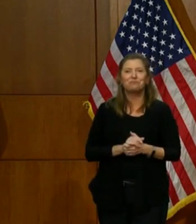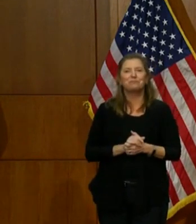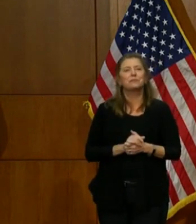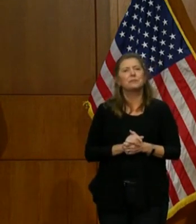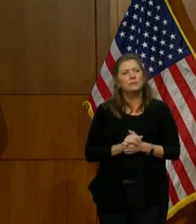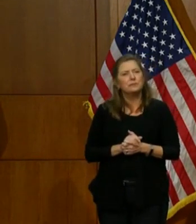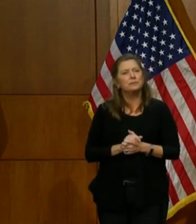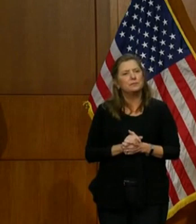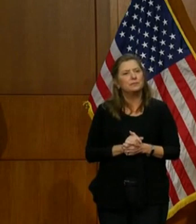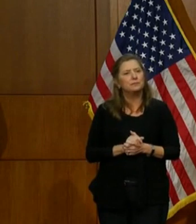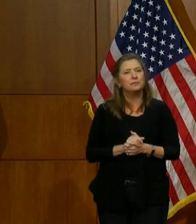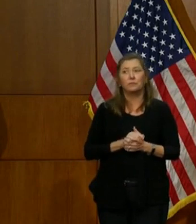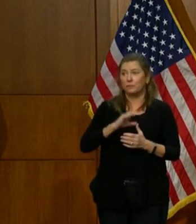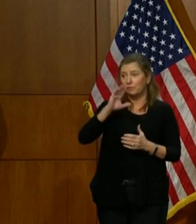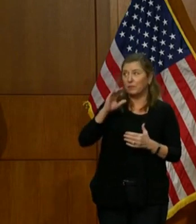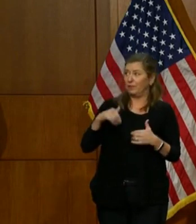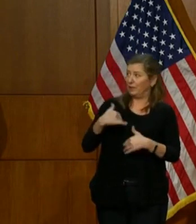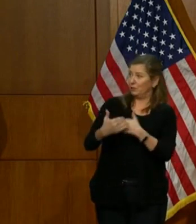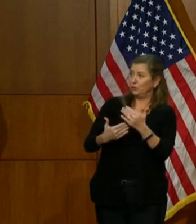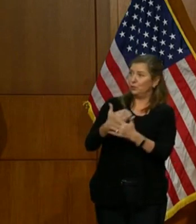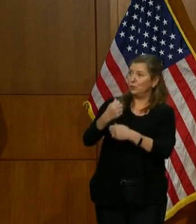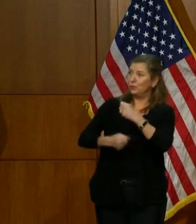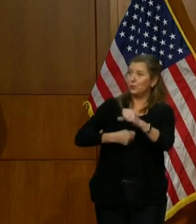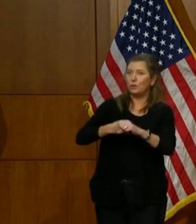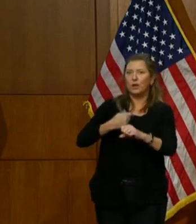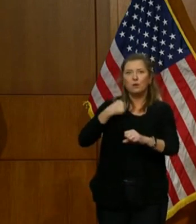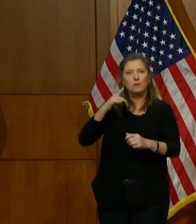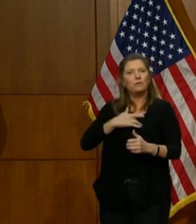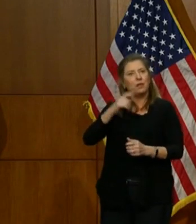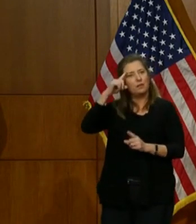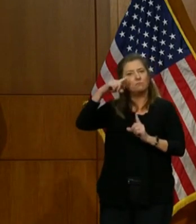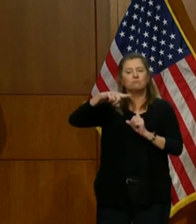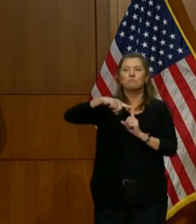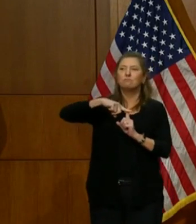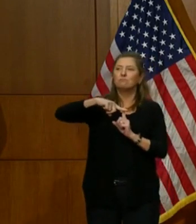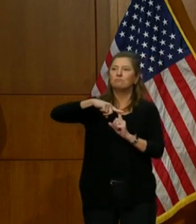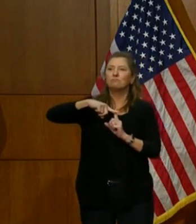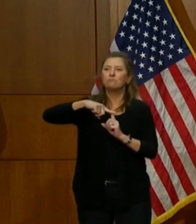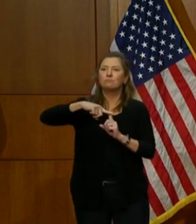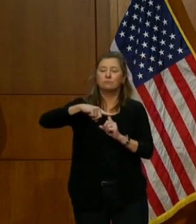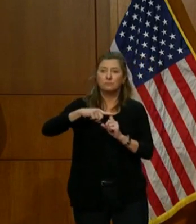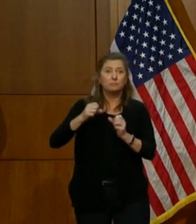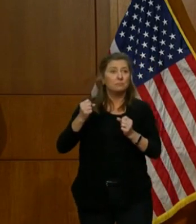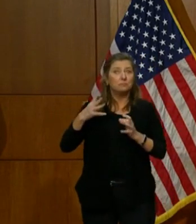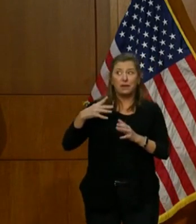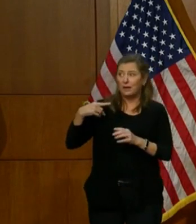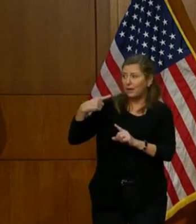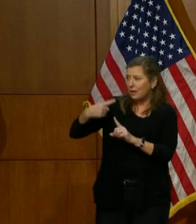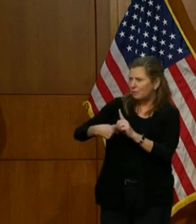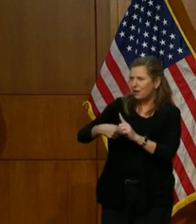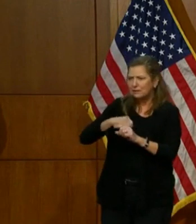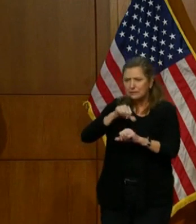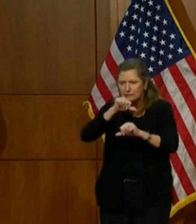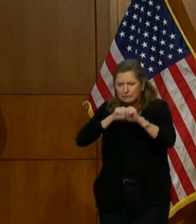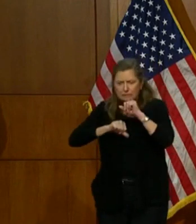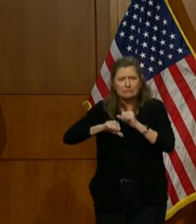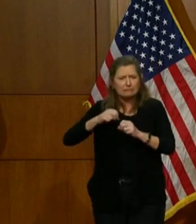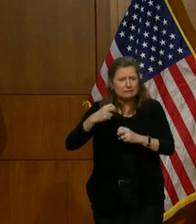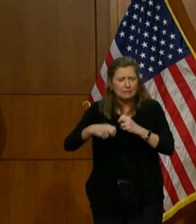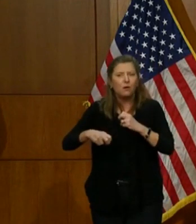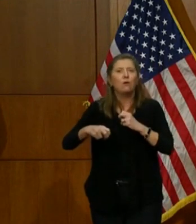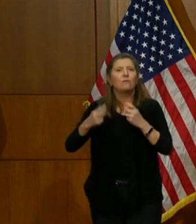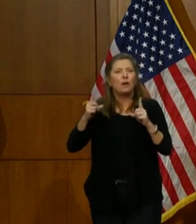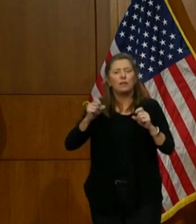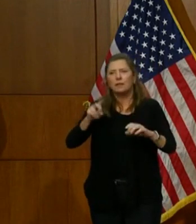we begin this new year with optimism. After many hard months, we can finally see a path